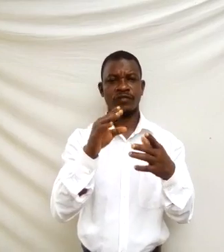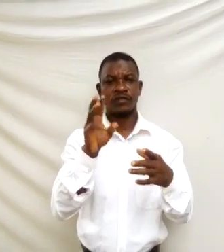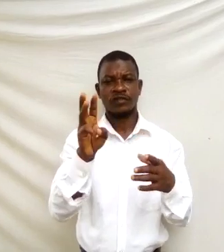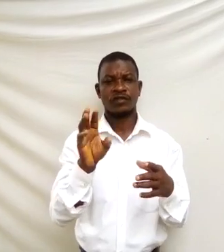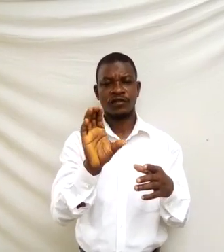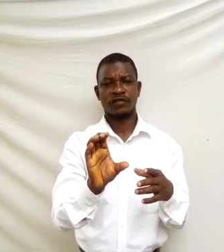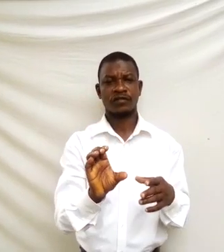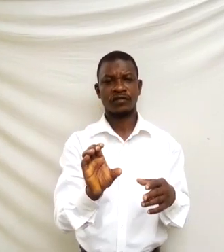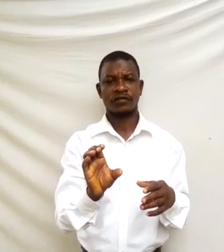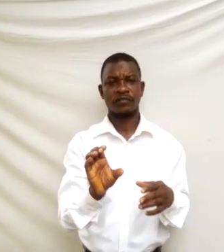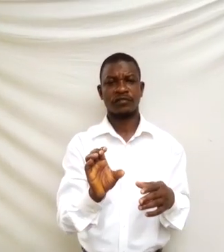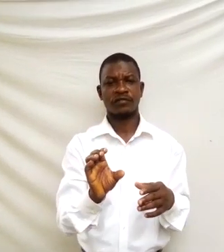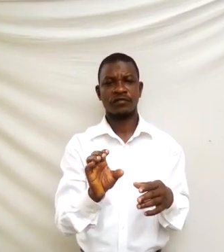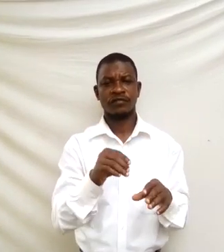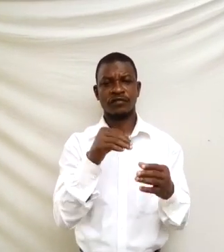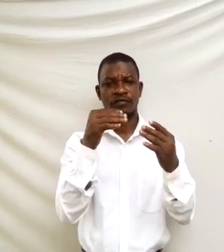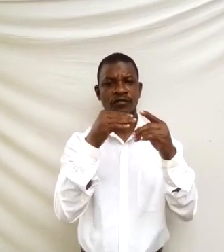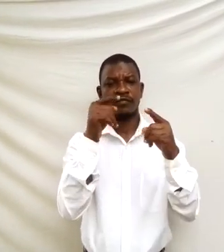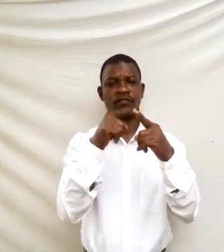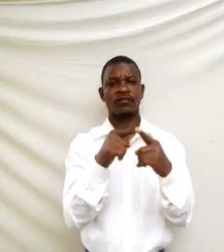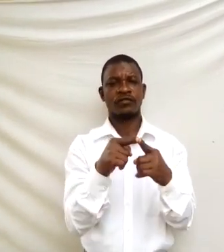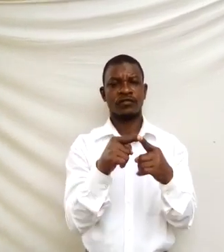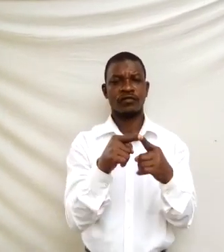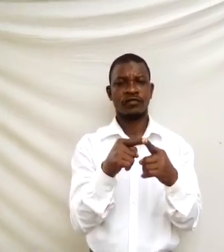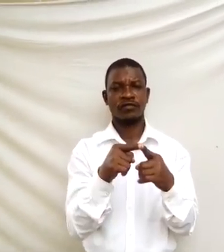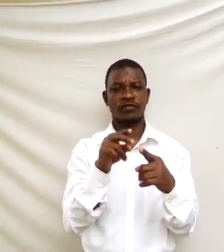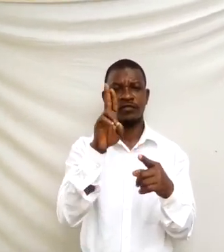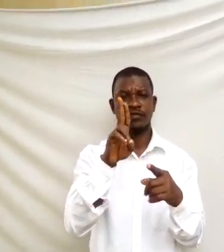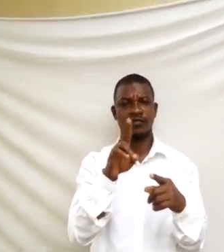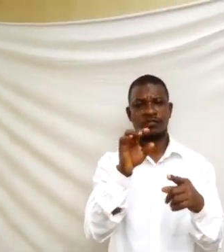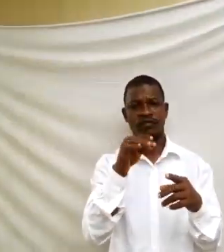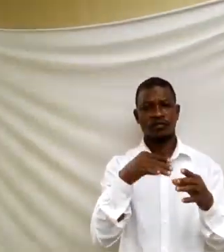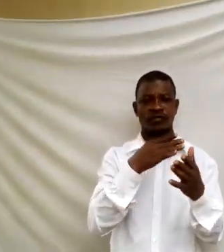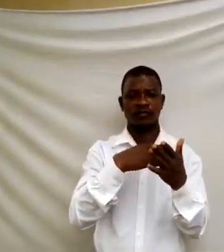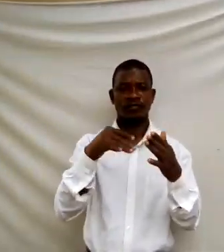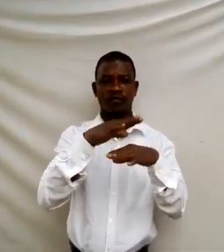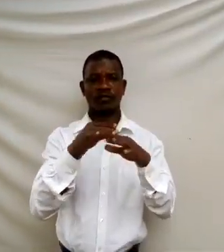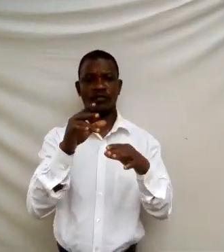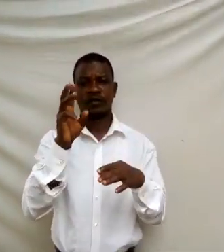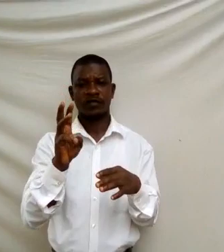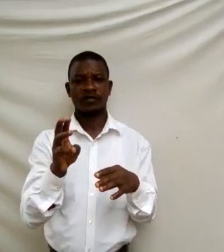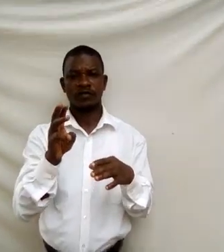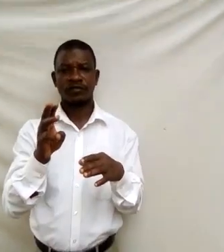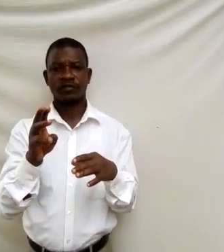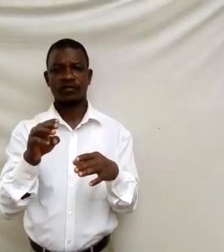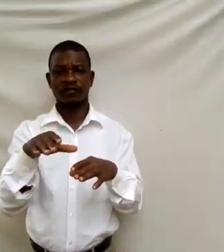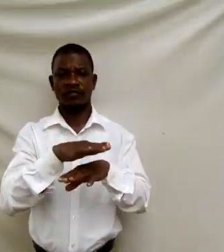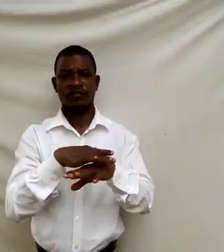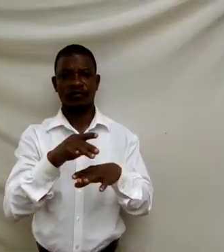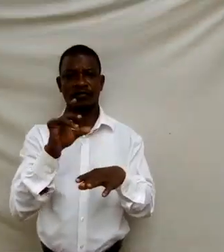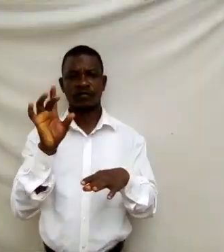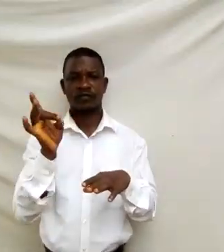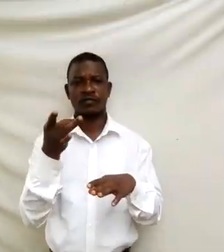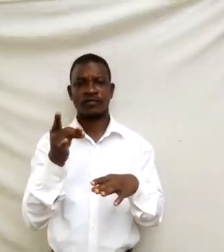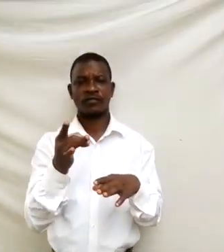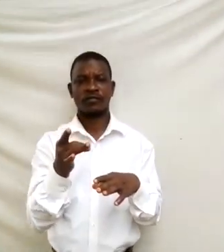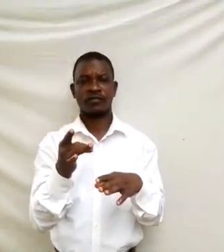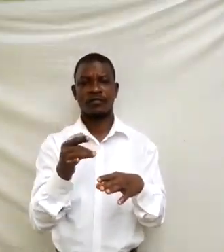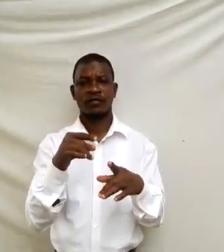is equal to u raised to power six over 18 plus c